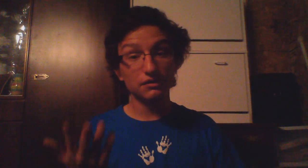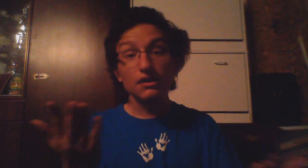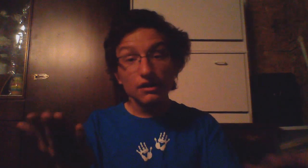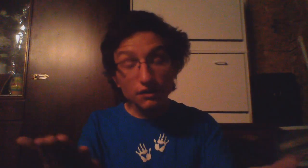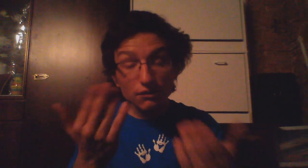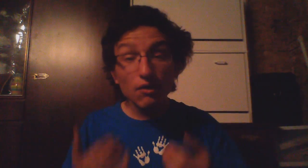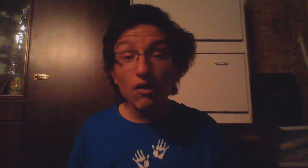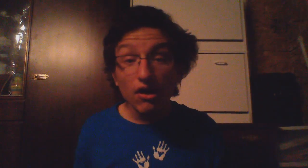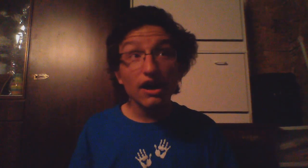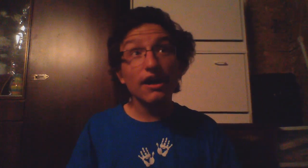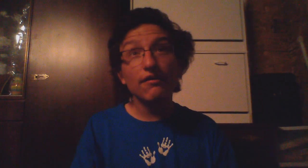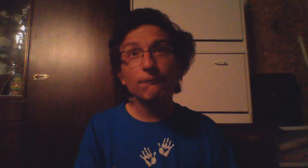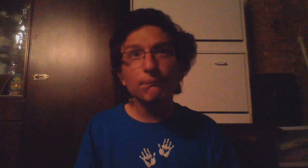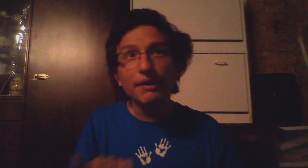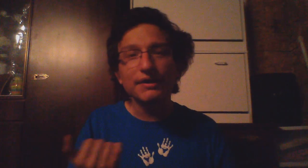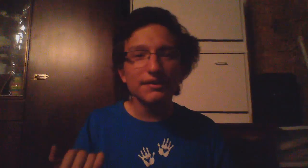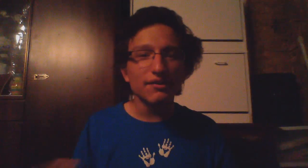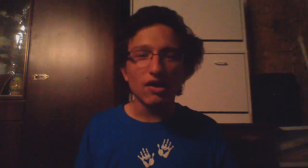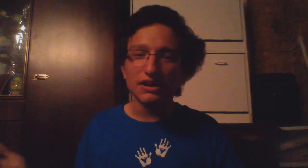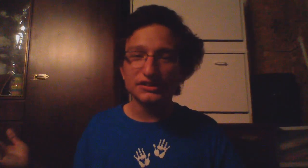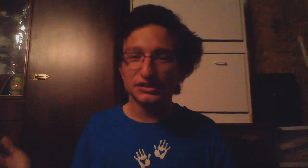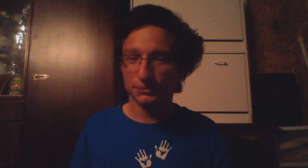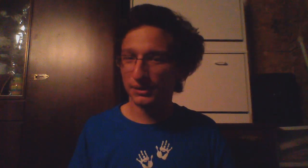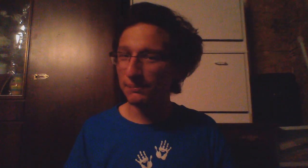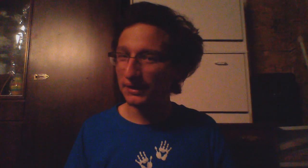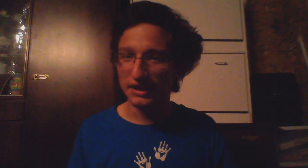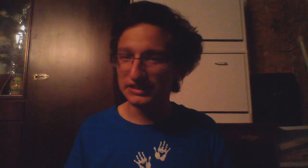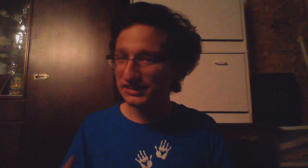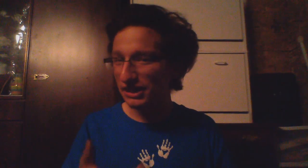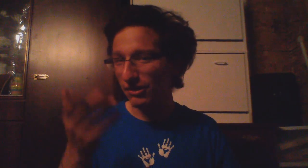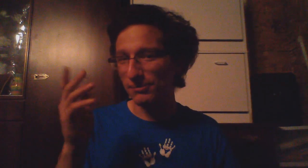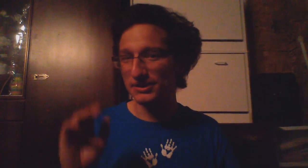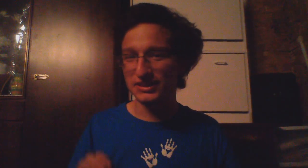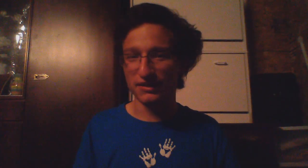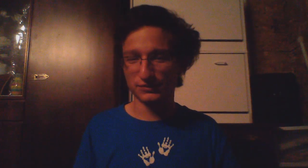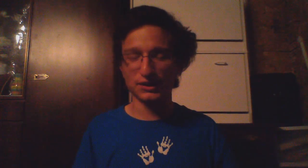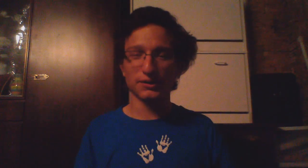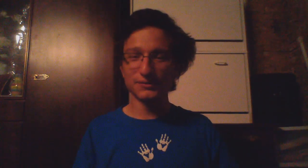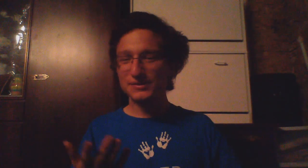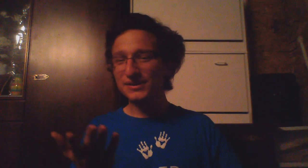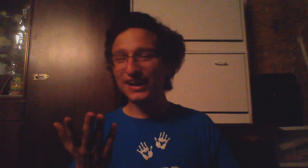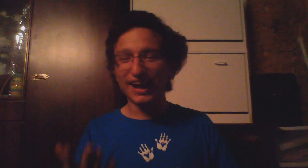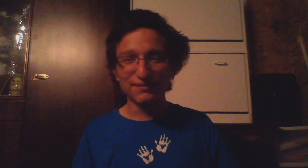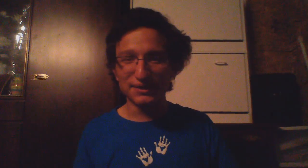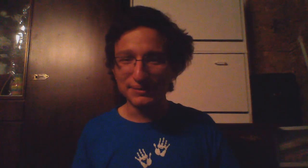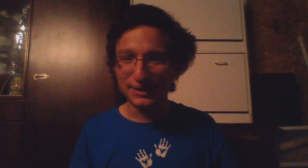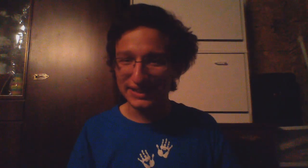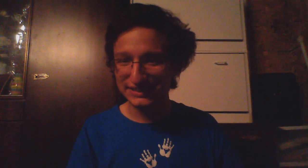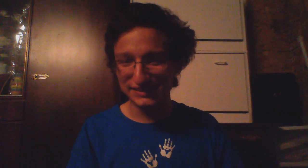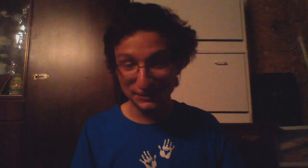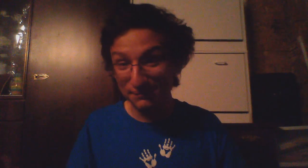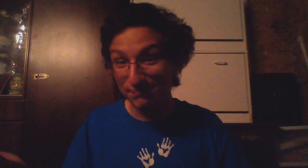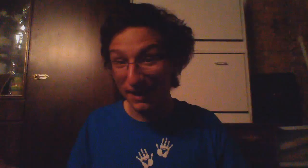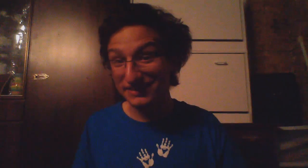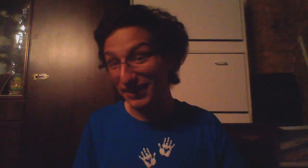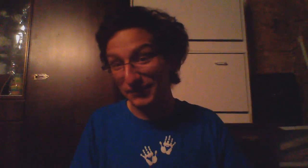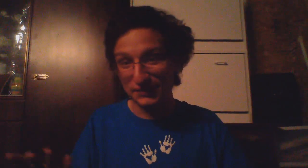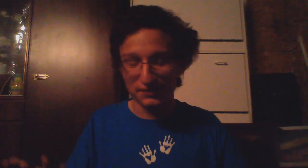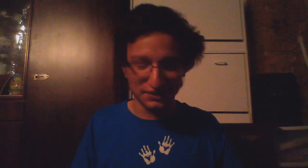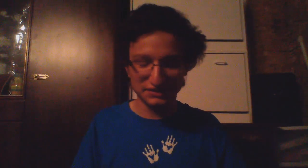you all have been honest to me by not telling me stuff so I'm gonna be honest to you by telling you things